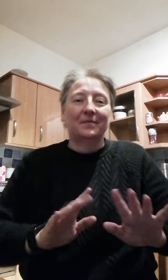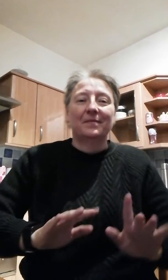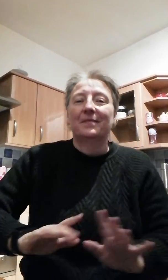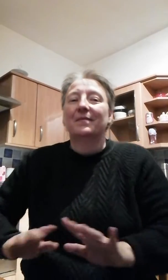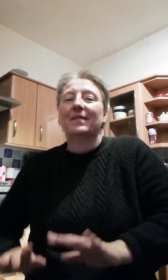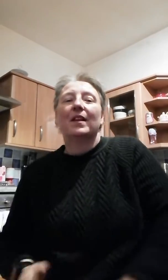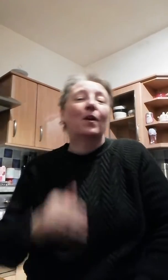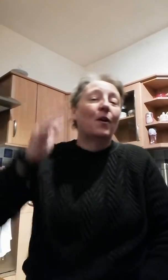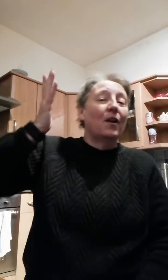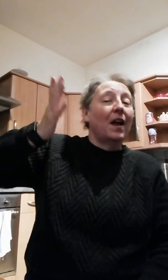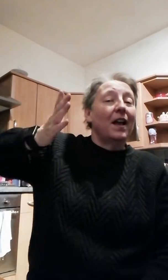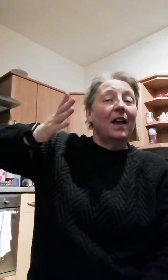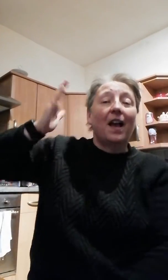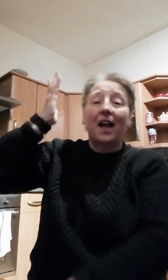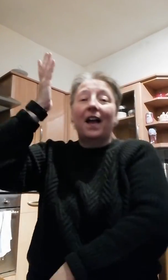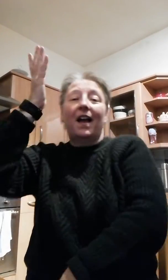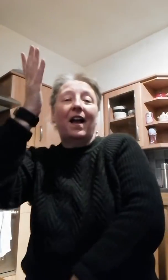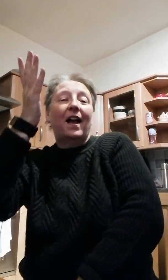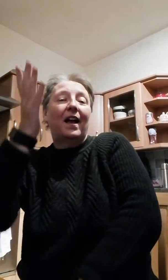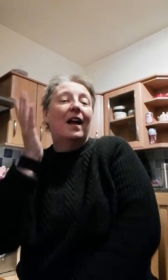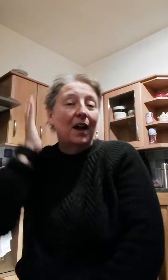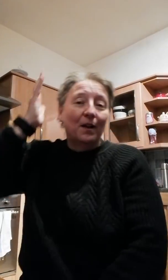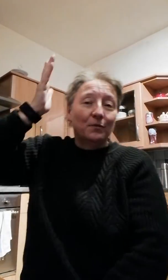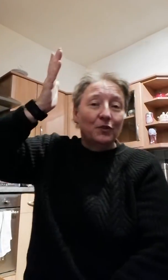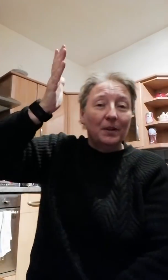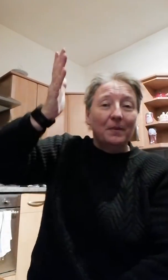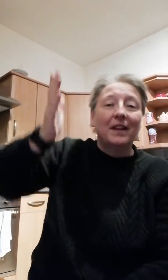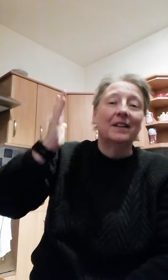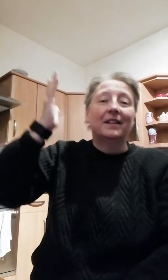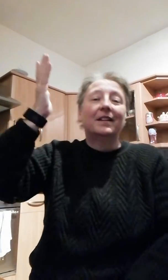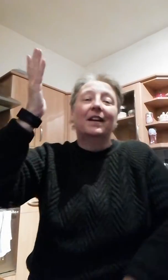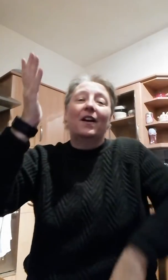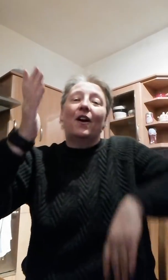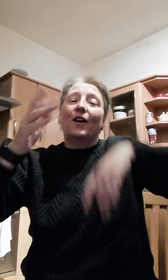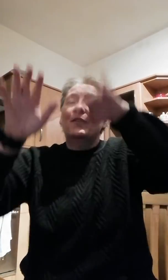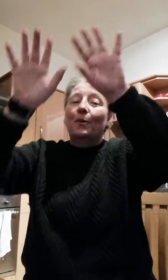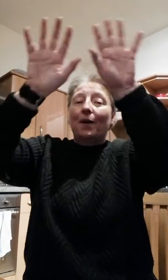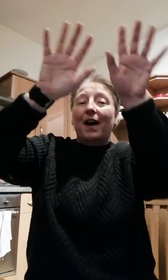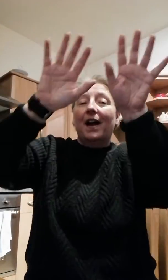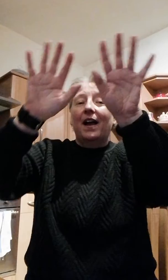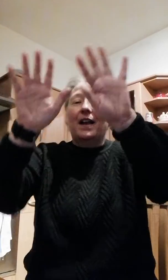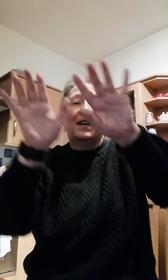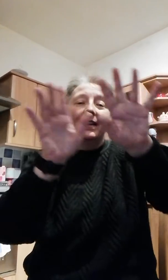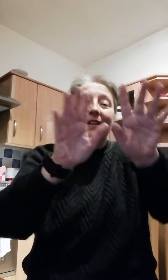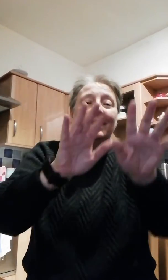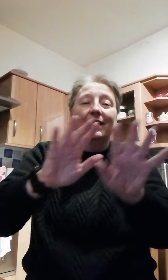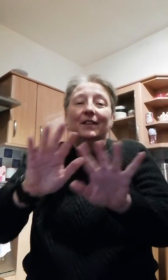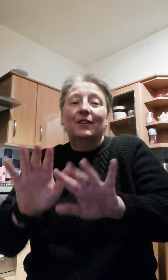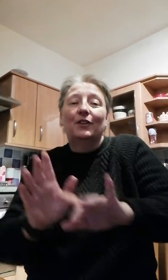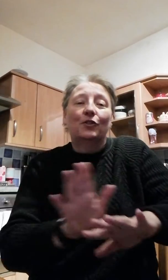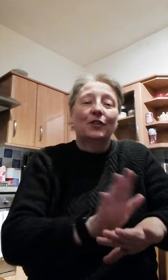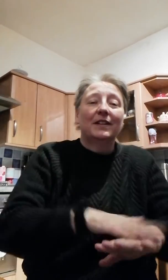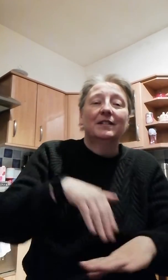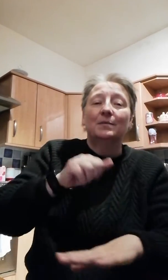I, I, I, I'm dreaming of a white Christmas,